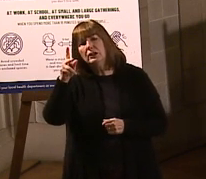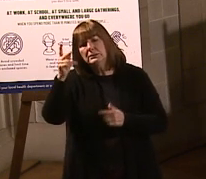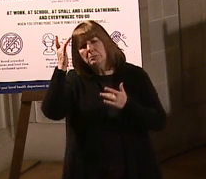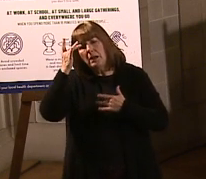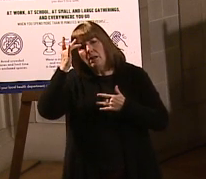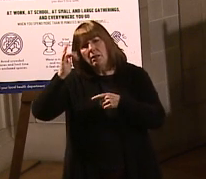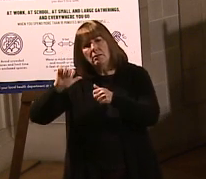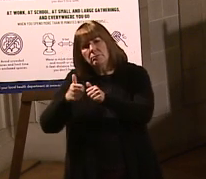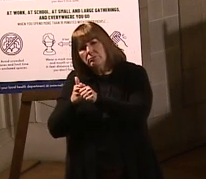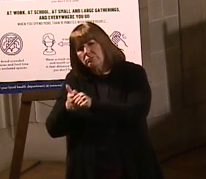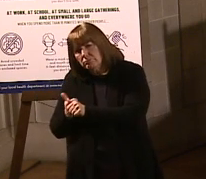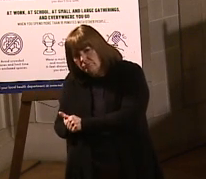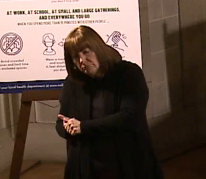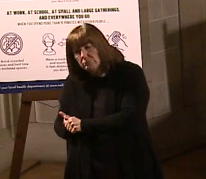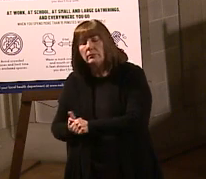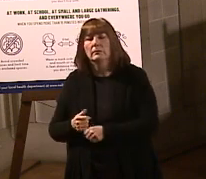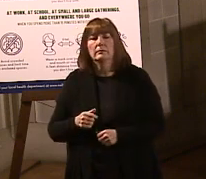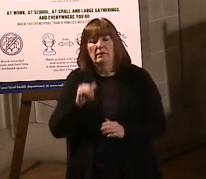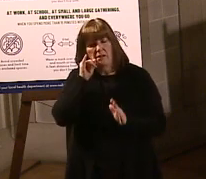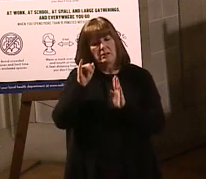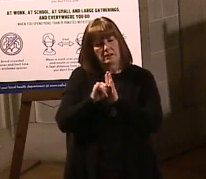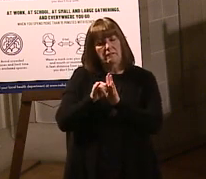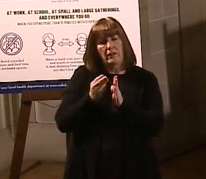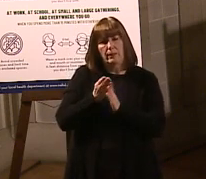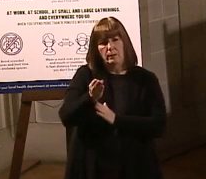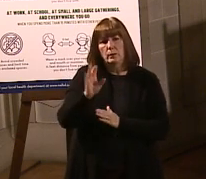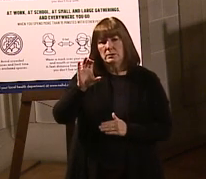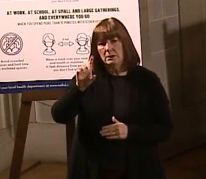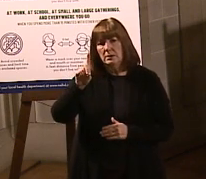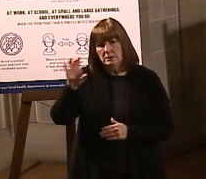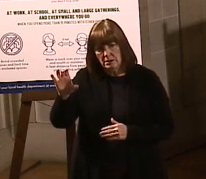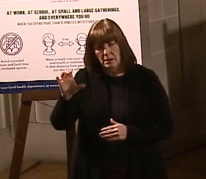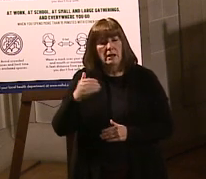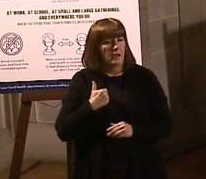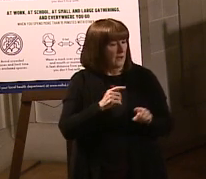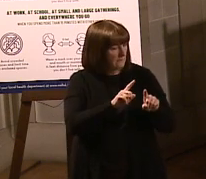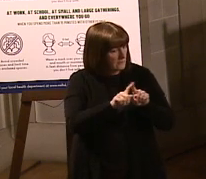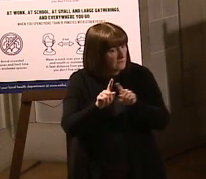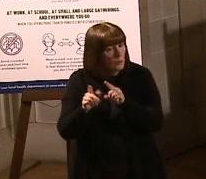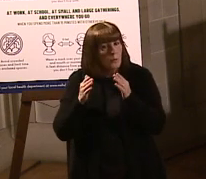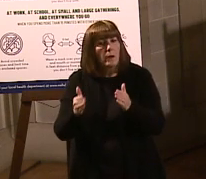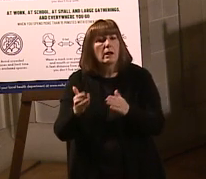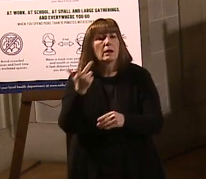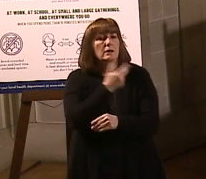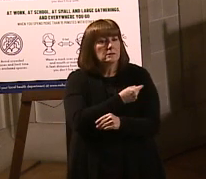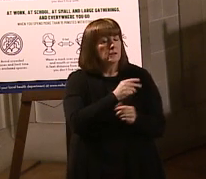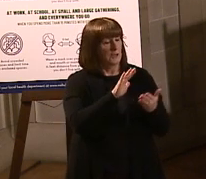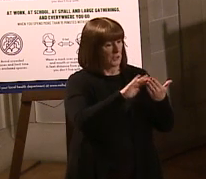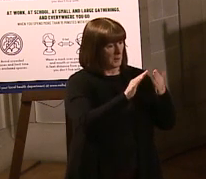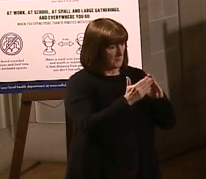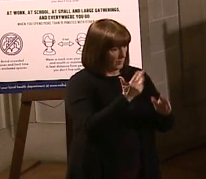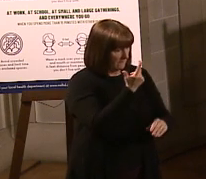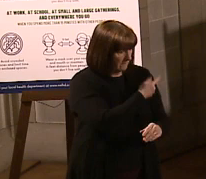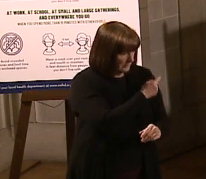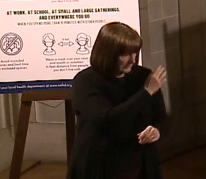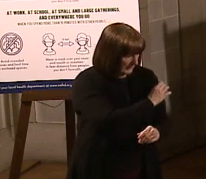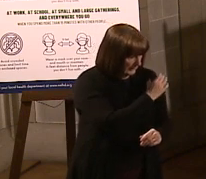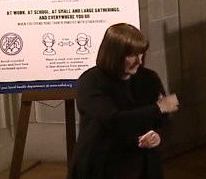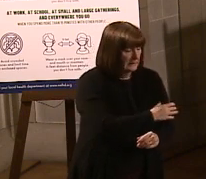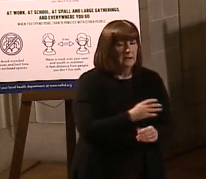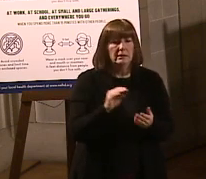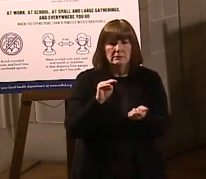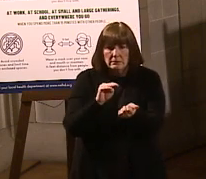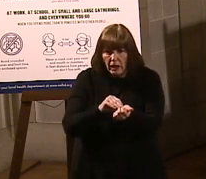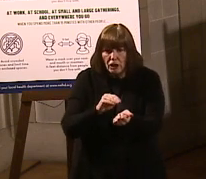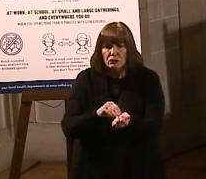the CDC. There will be multiple ways to get vaccinated, including community vaccination clinics, healthcare providers, and select